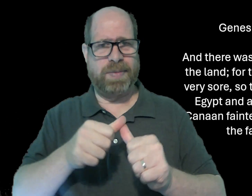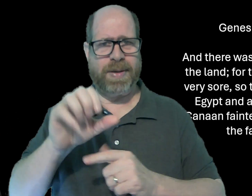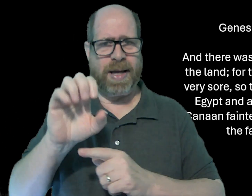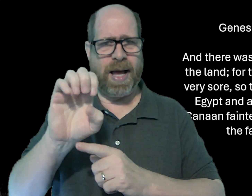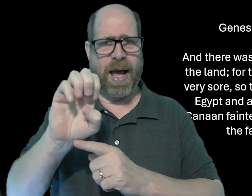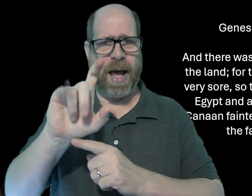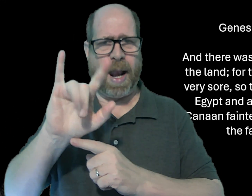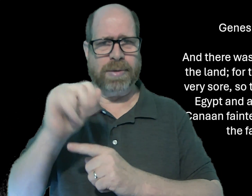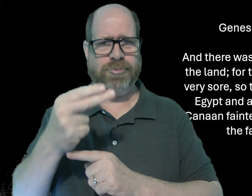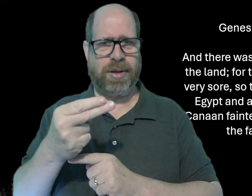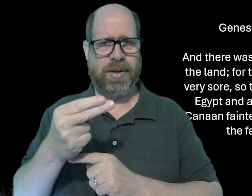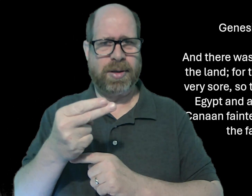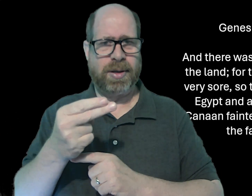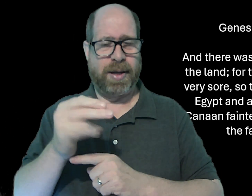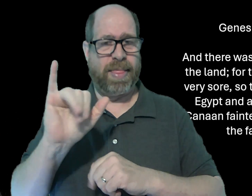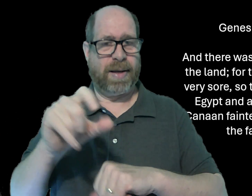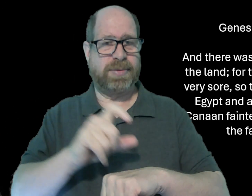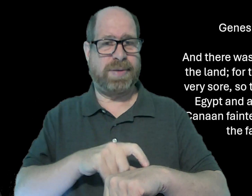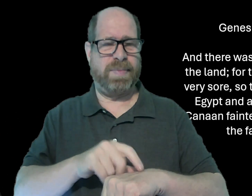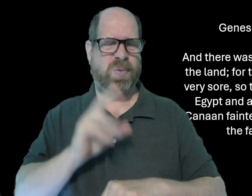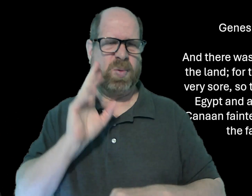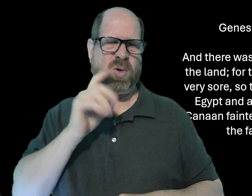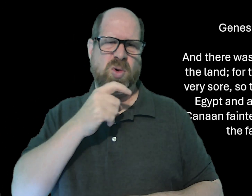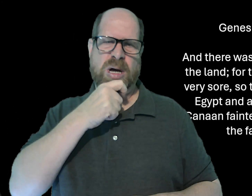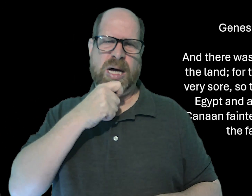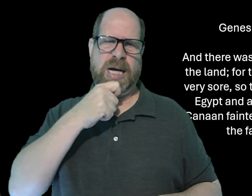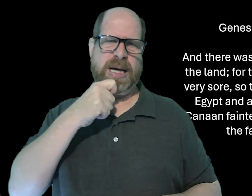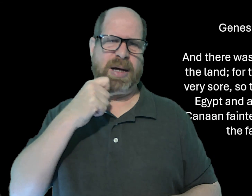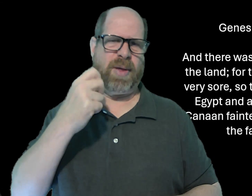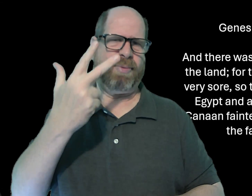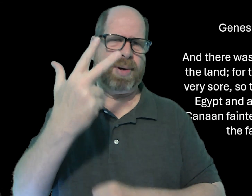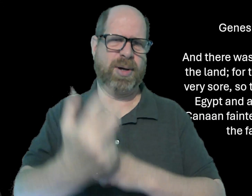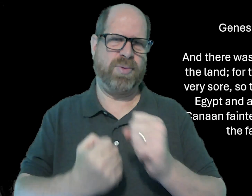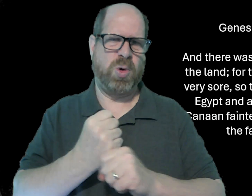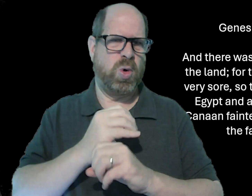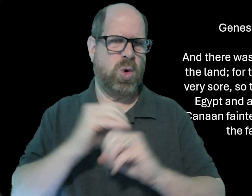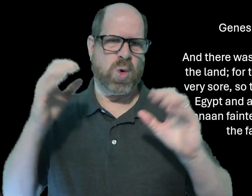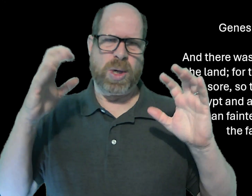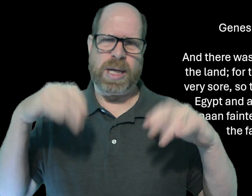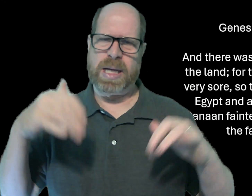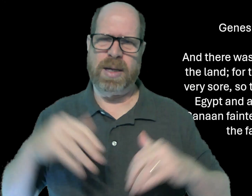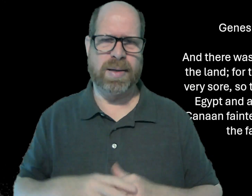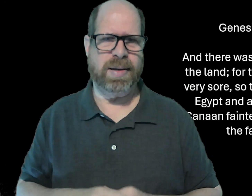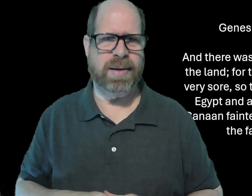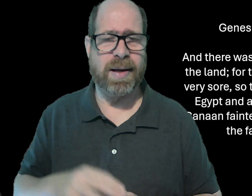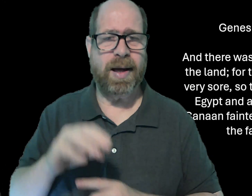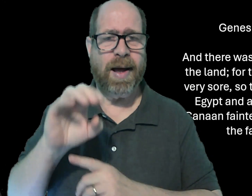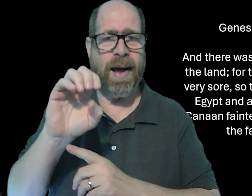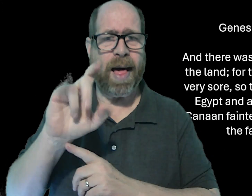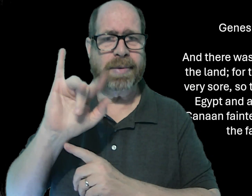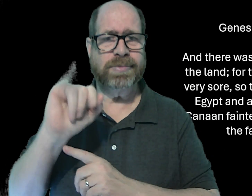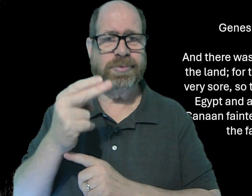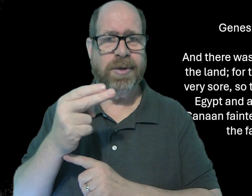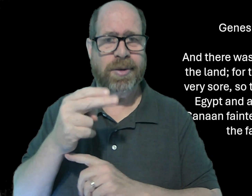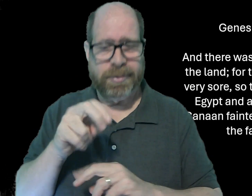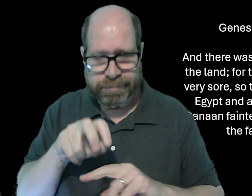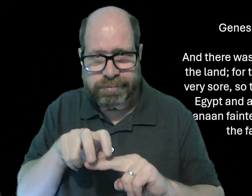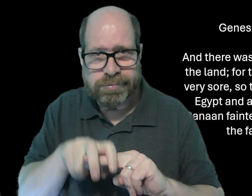Remember the story of Elijah? There was a famine then for three years. They had no rain. And